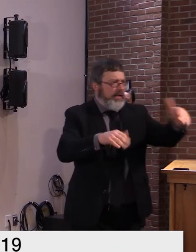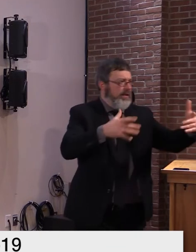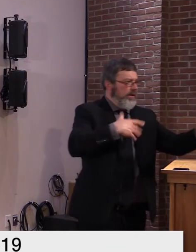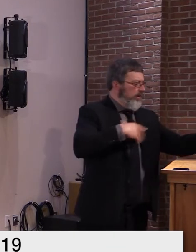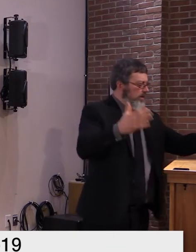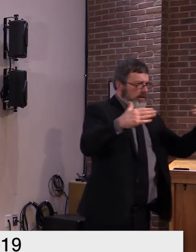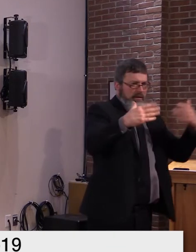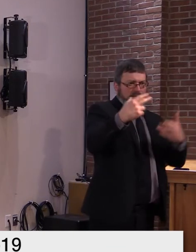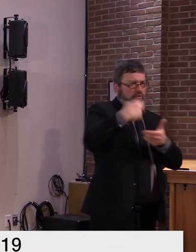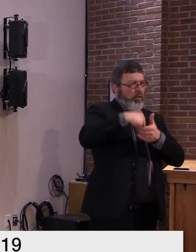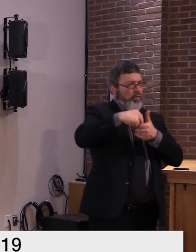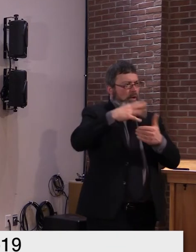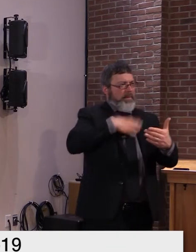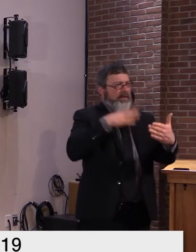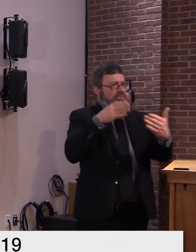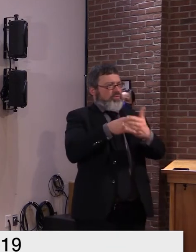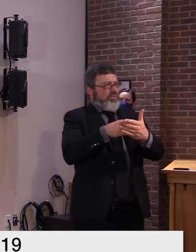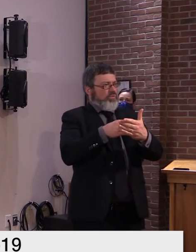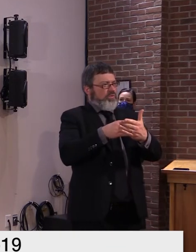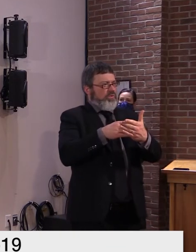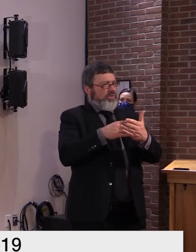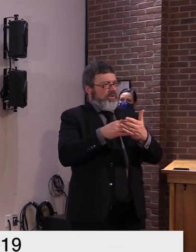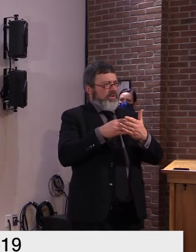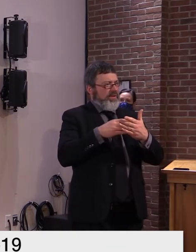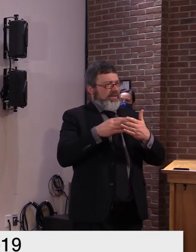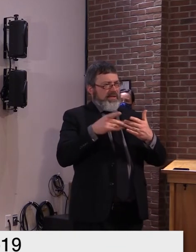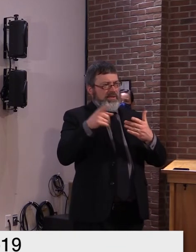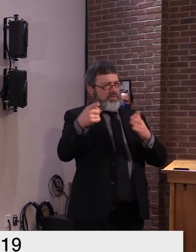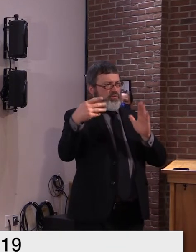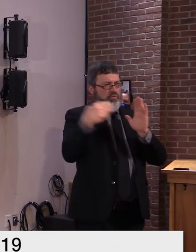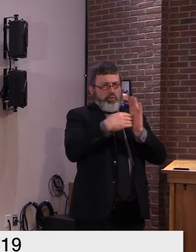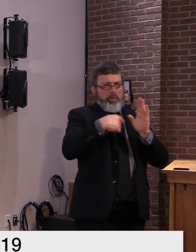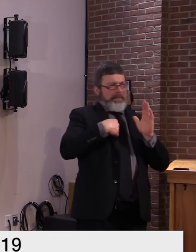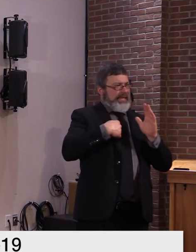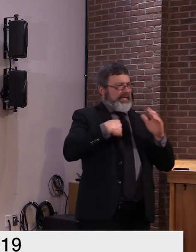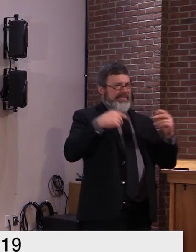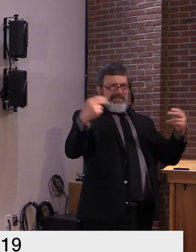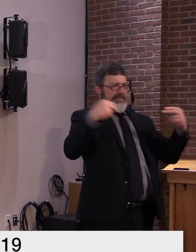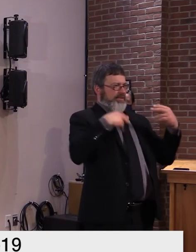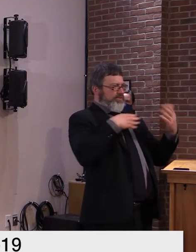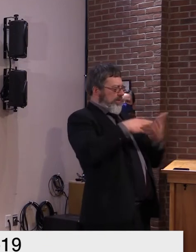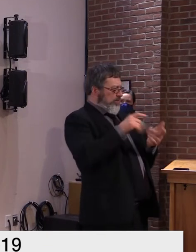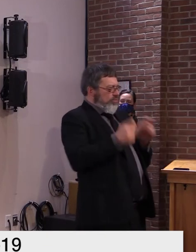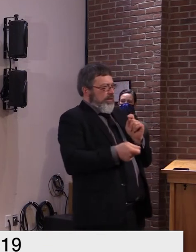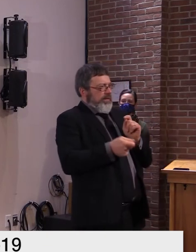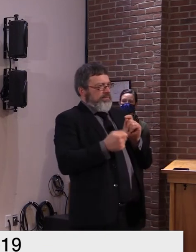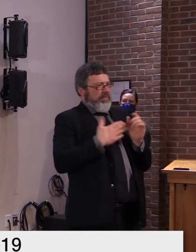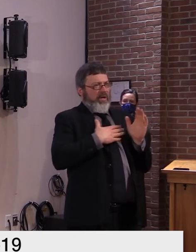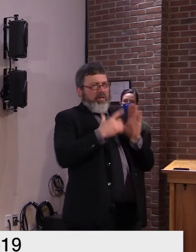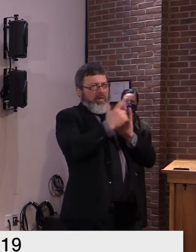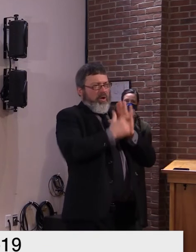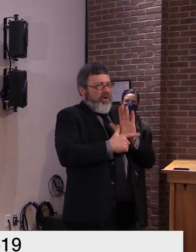another state, that they can sue another state to change the way it's changed their laws.